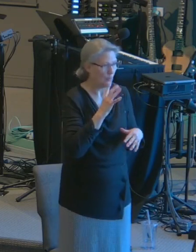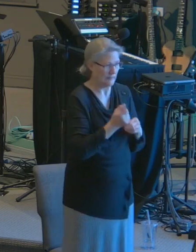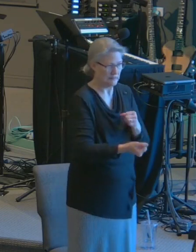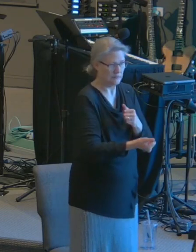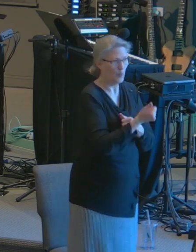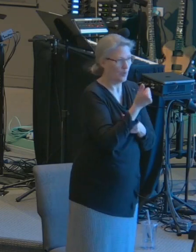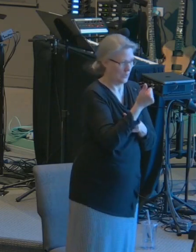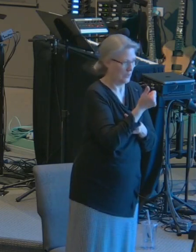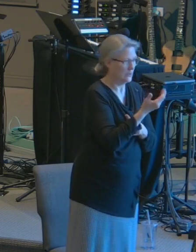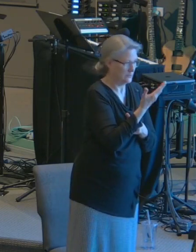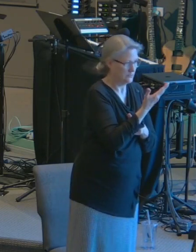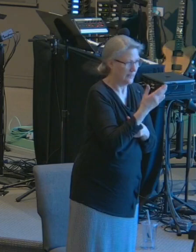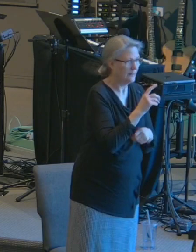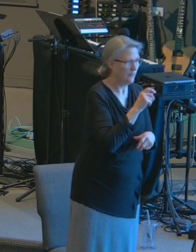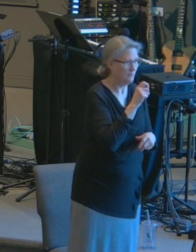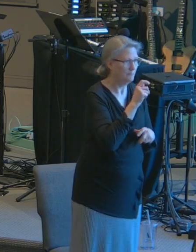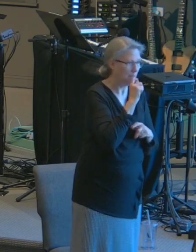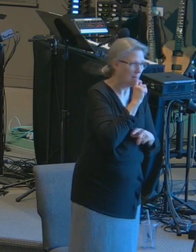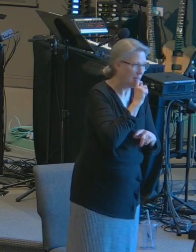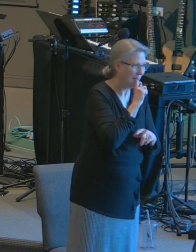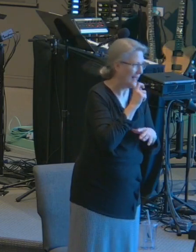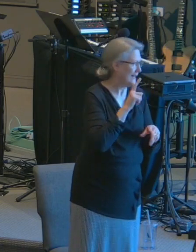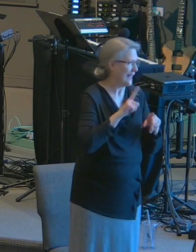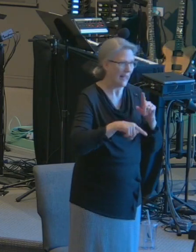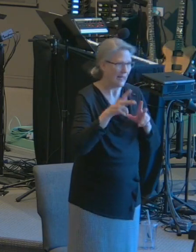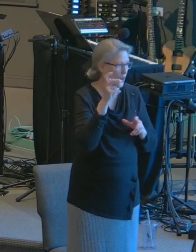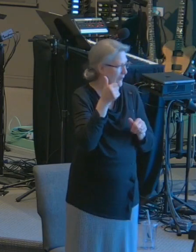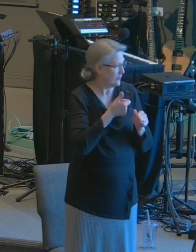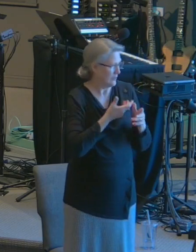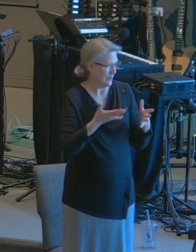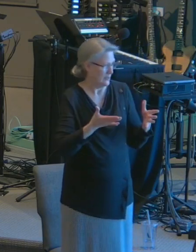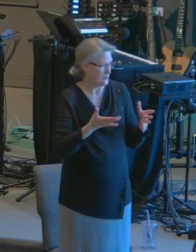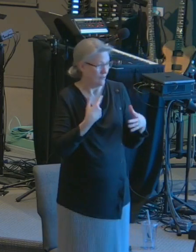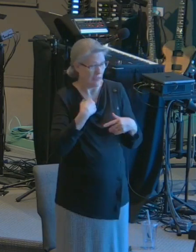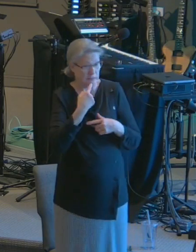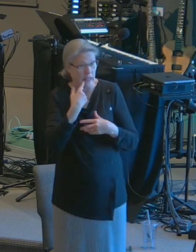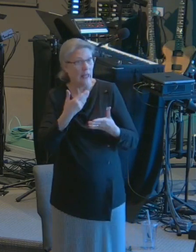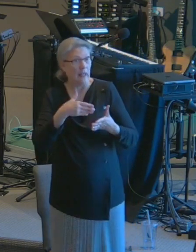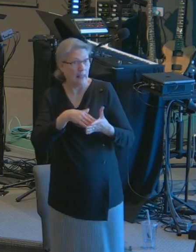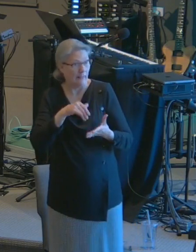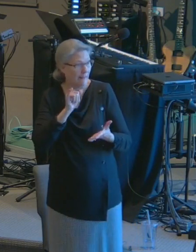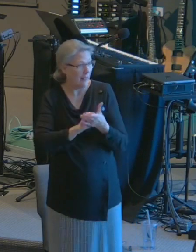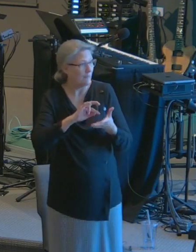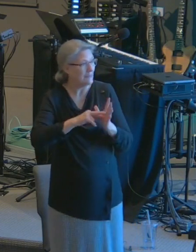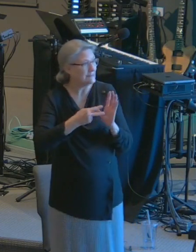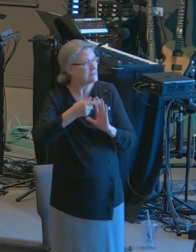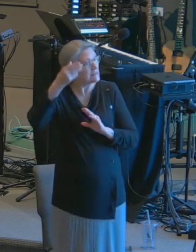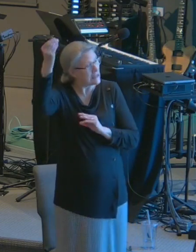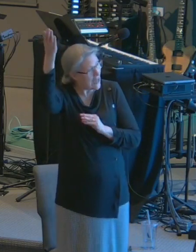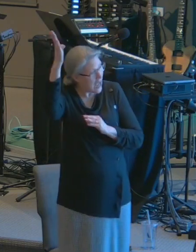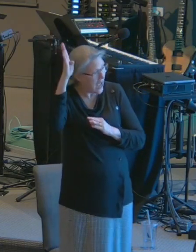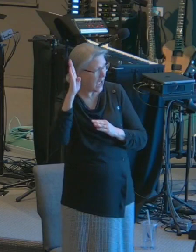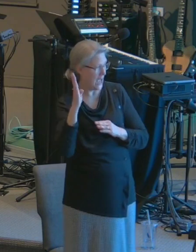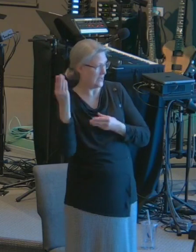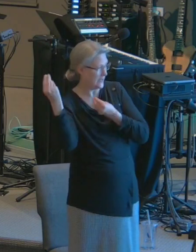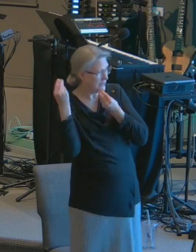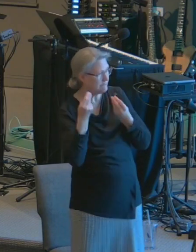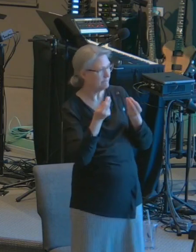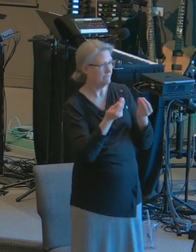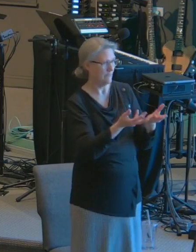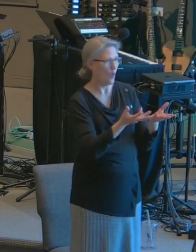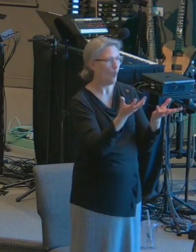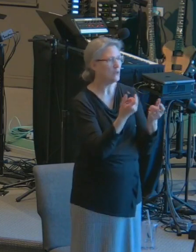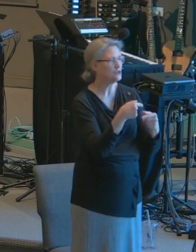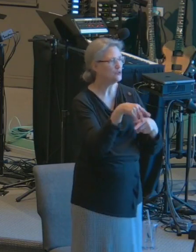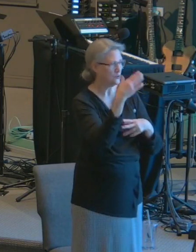as you were in prayer, even before you began to